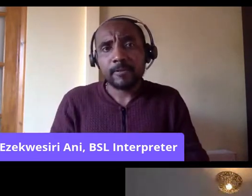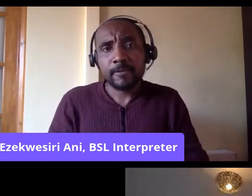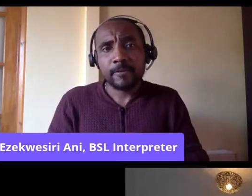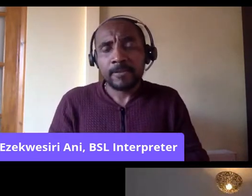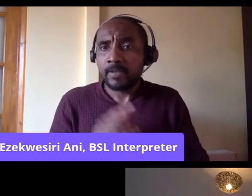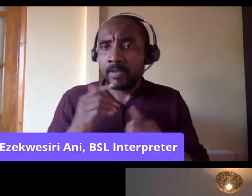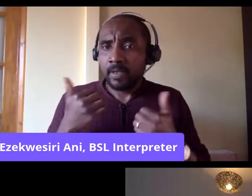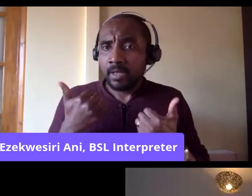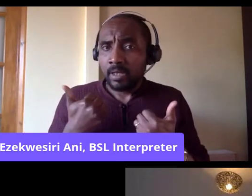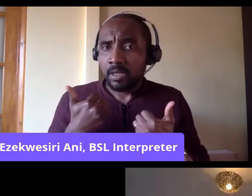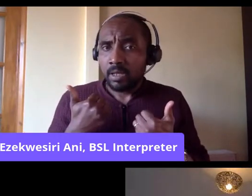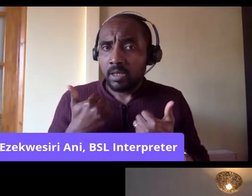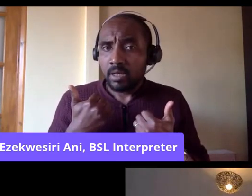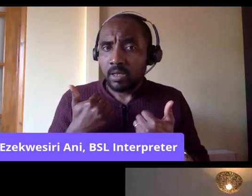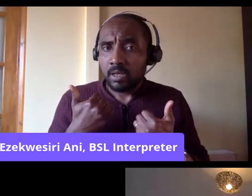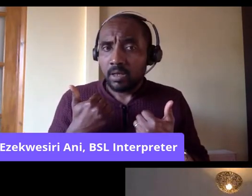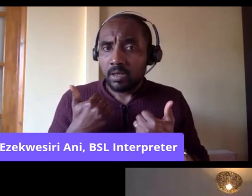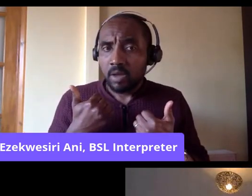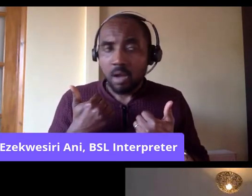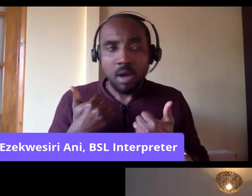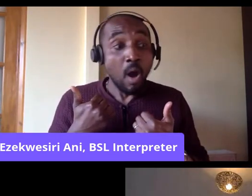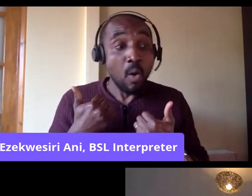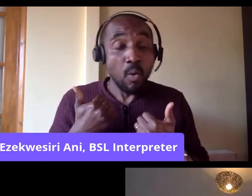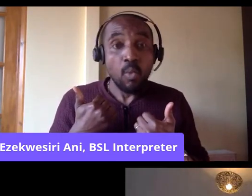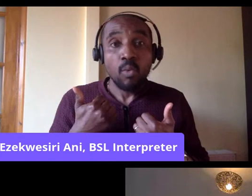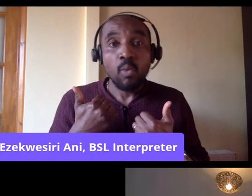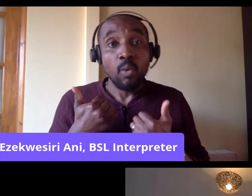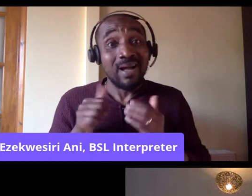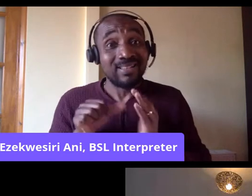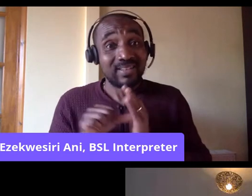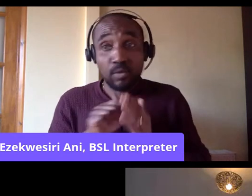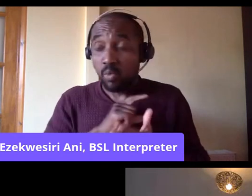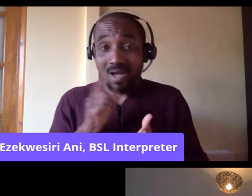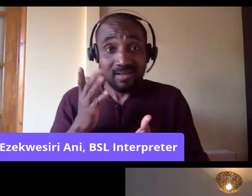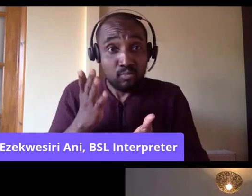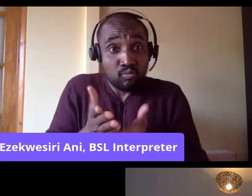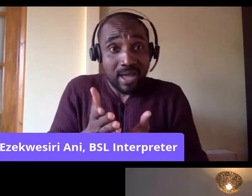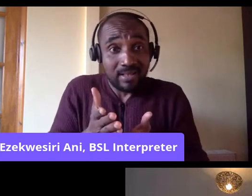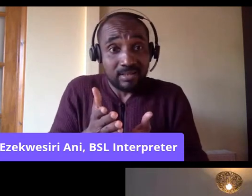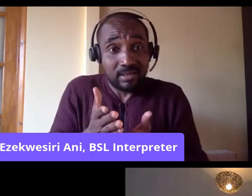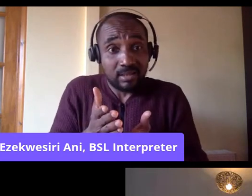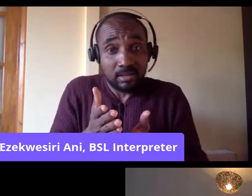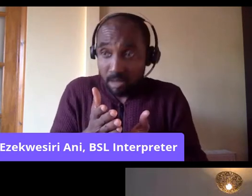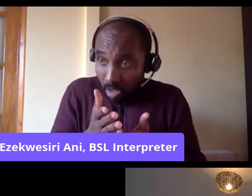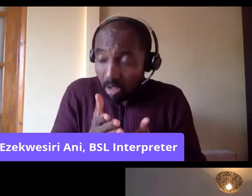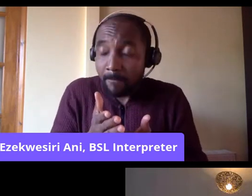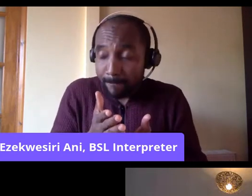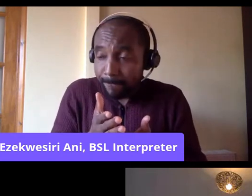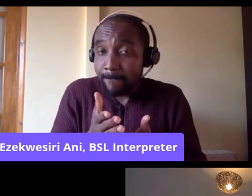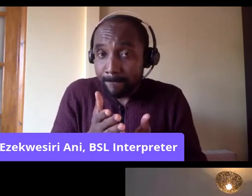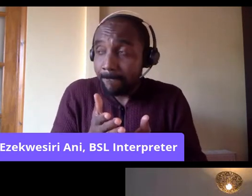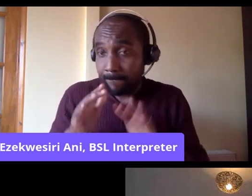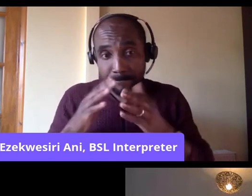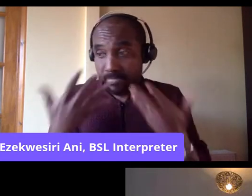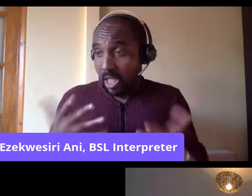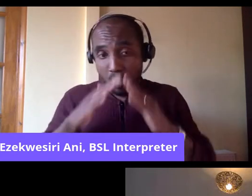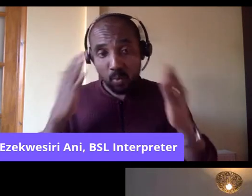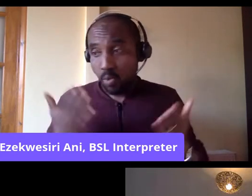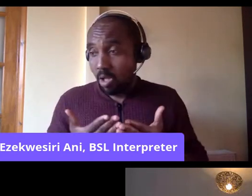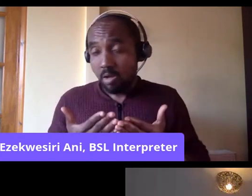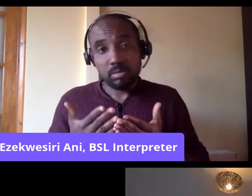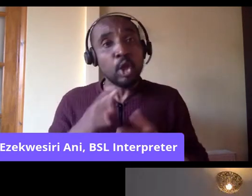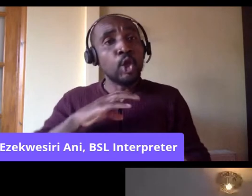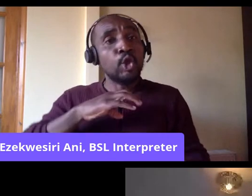volumes because it's still so it is the reality to a large extent, even though, you know, the trade unions